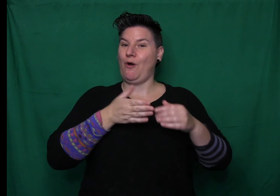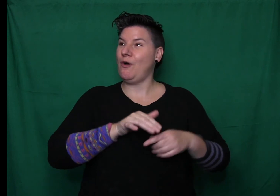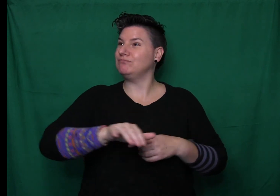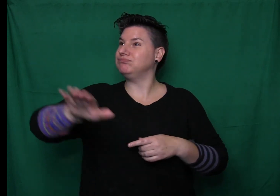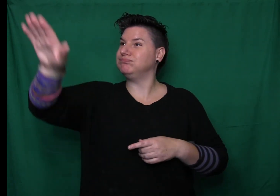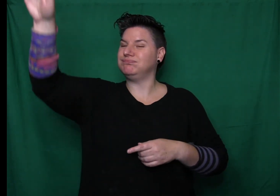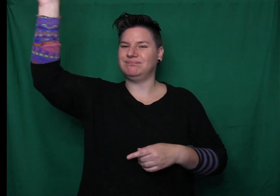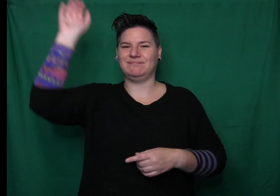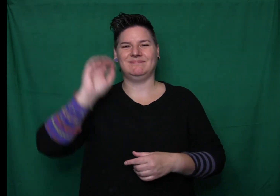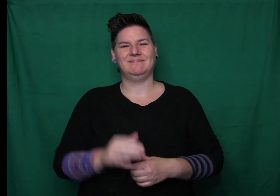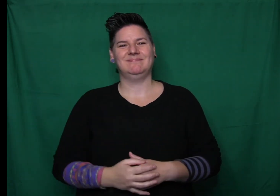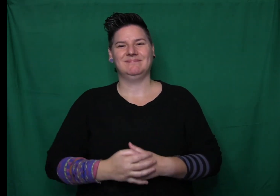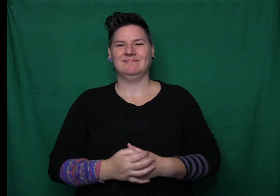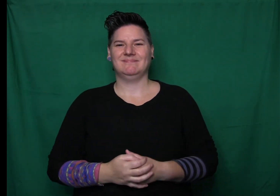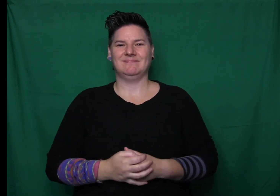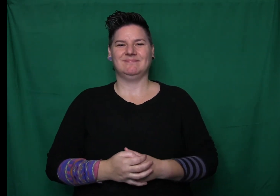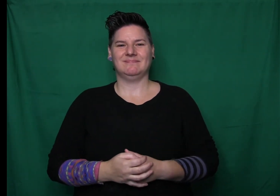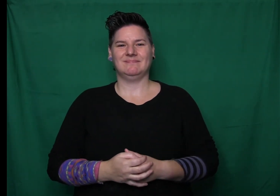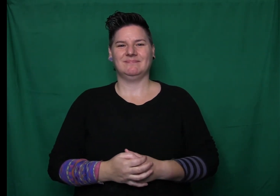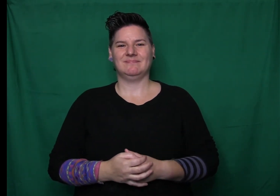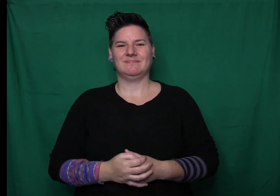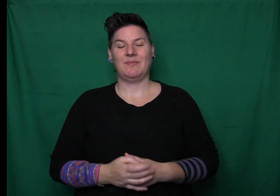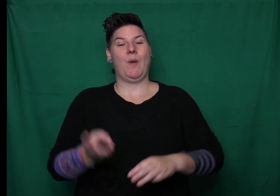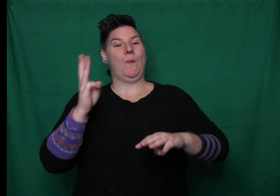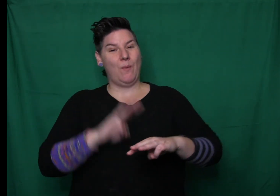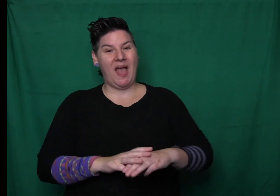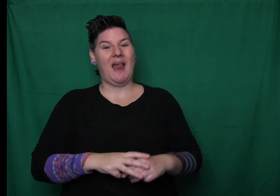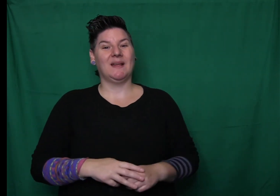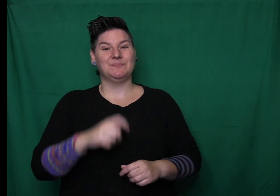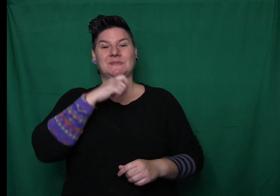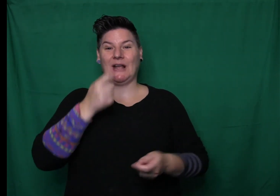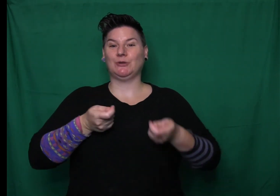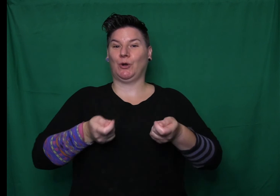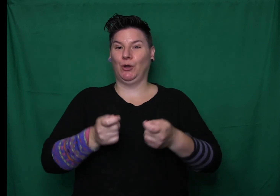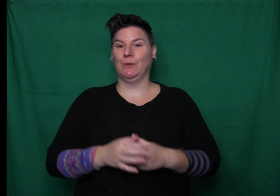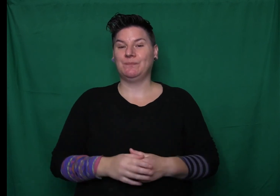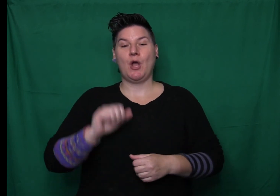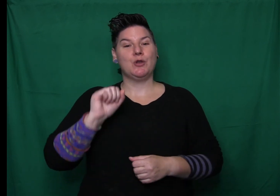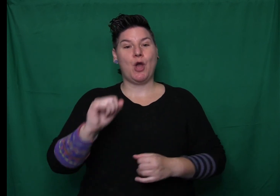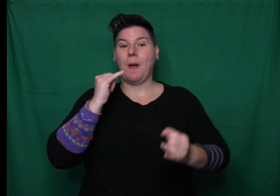Gink curled up on her socks on the floor beside the bed.